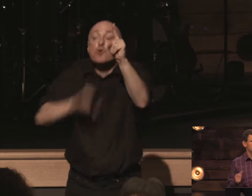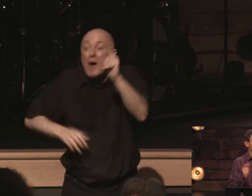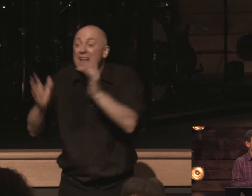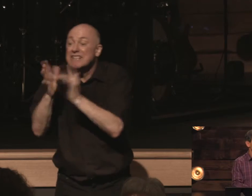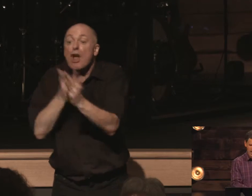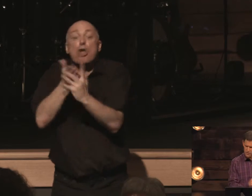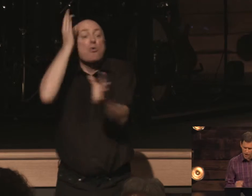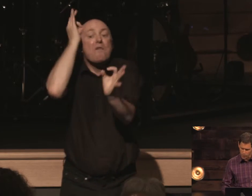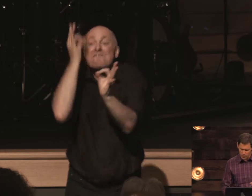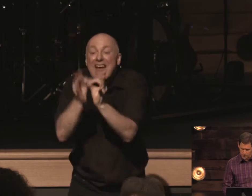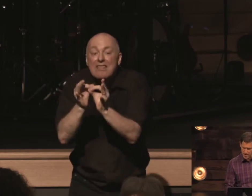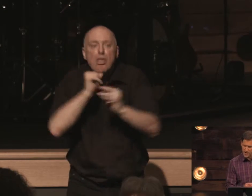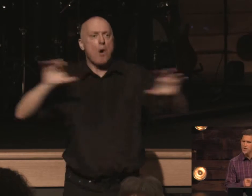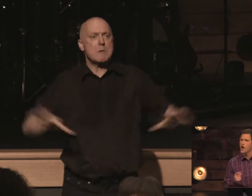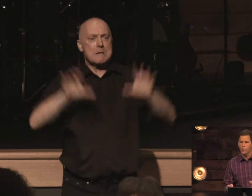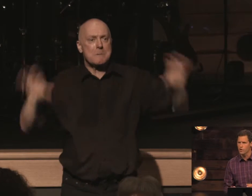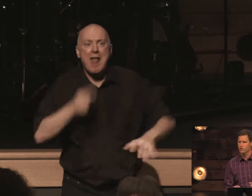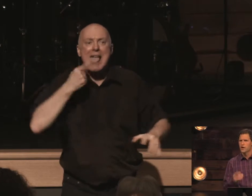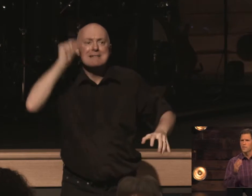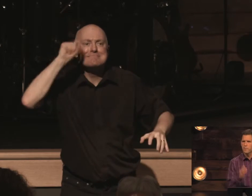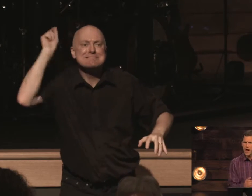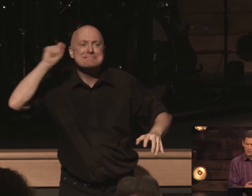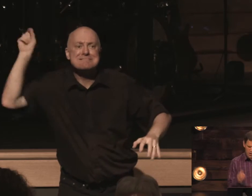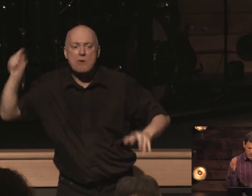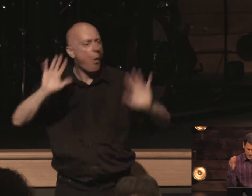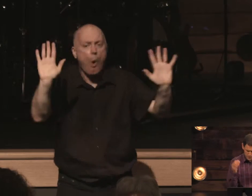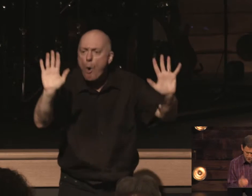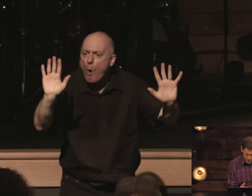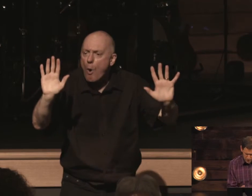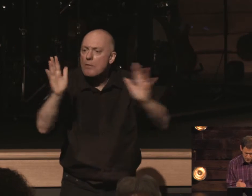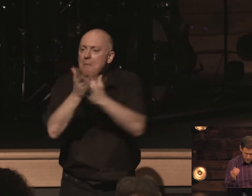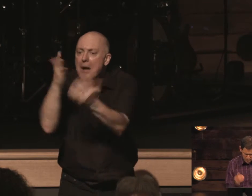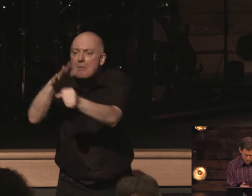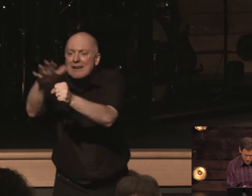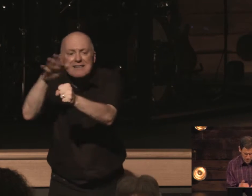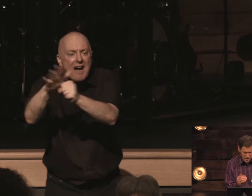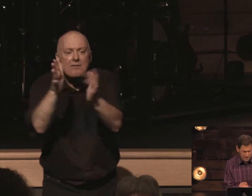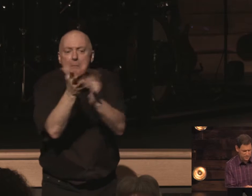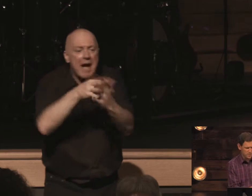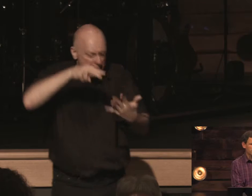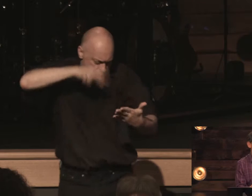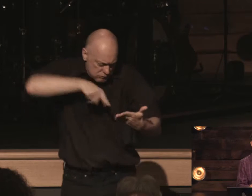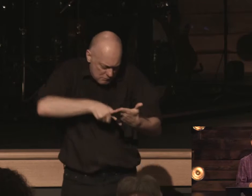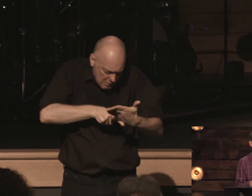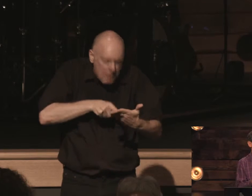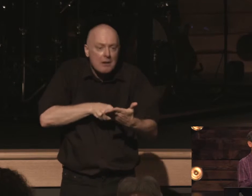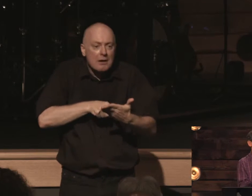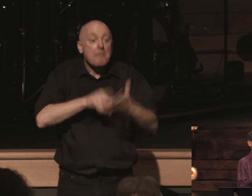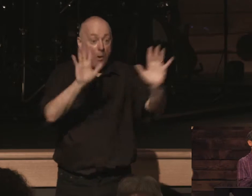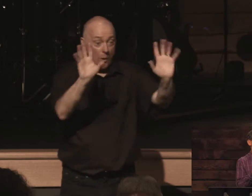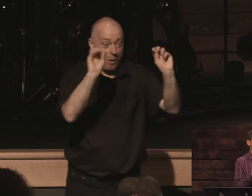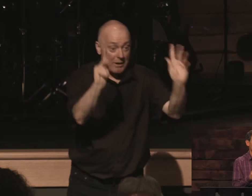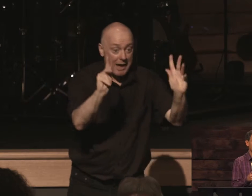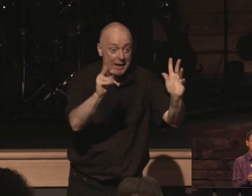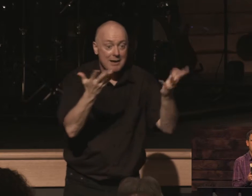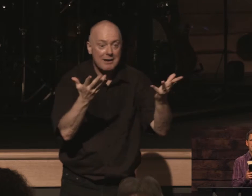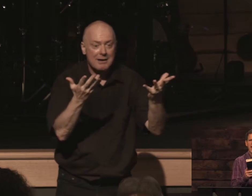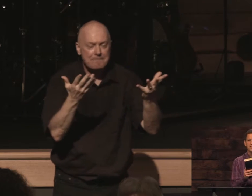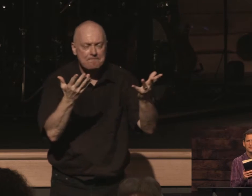through faith not works man not works the bible though is sufficient is sufficient to save my life so consider then the necessity and the